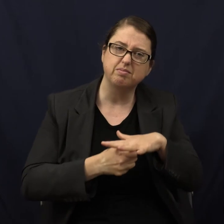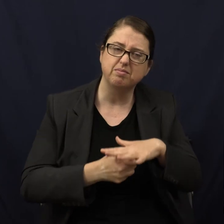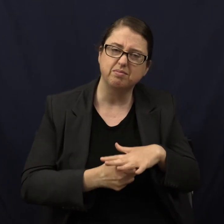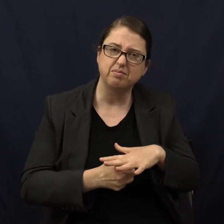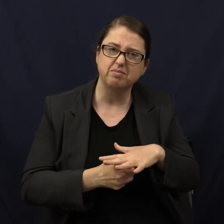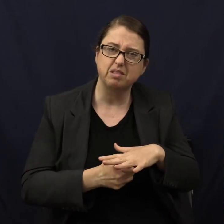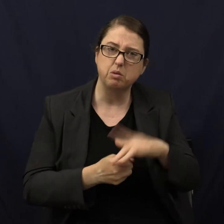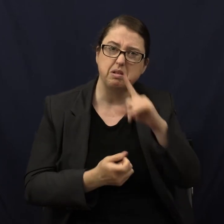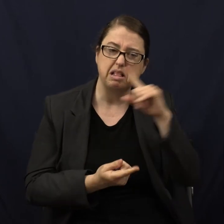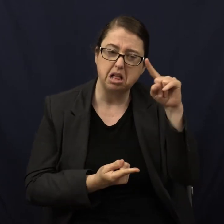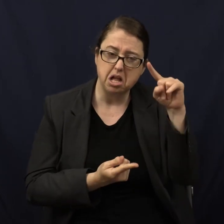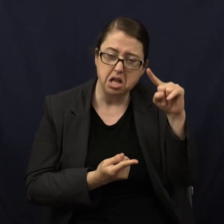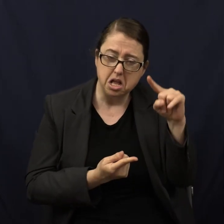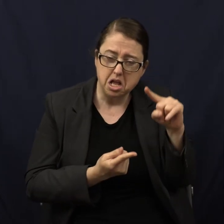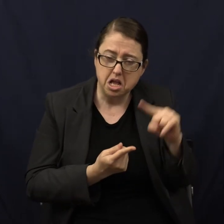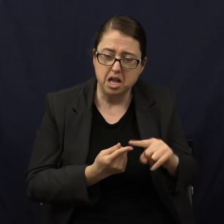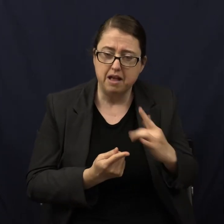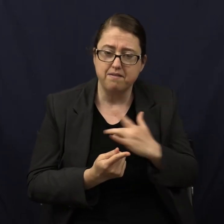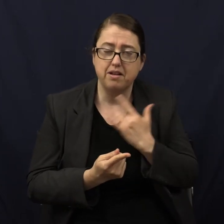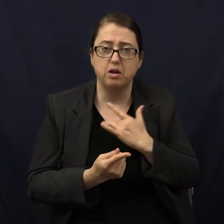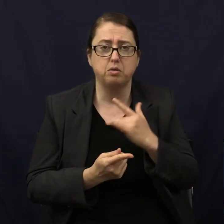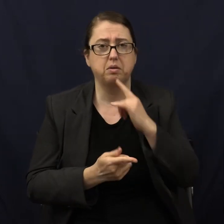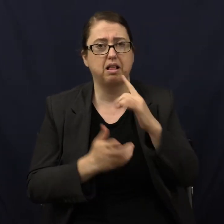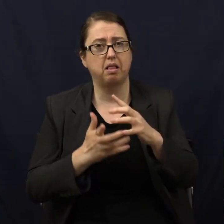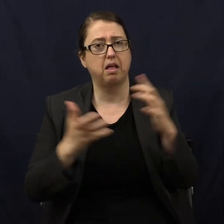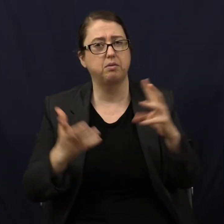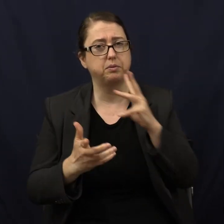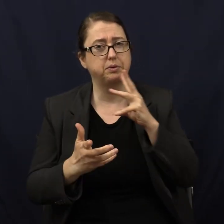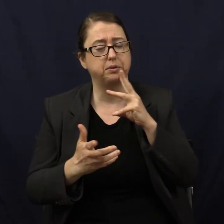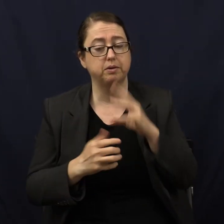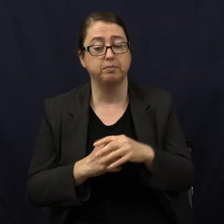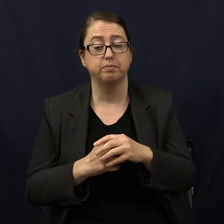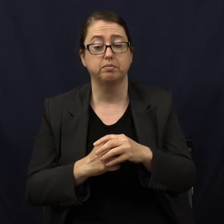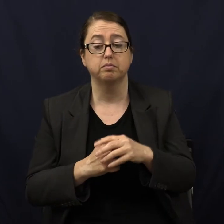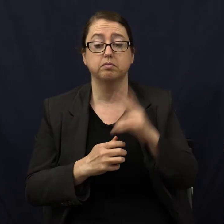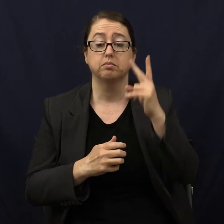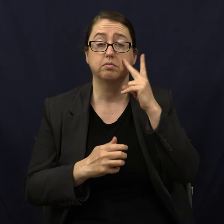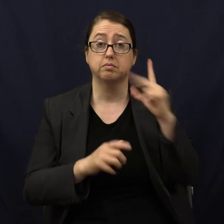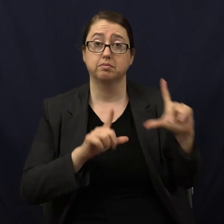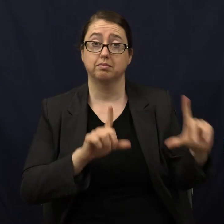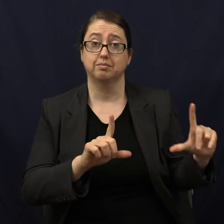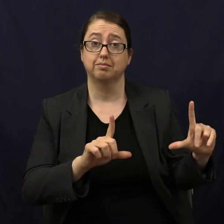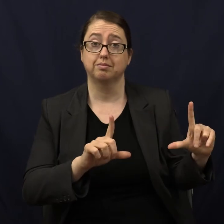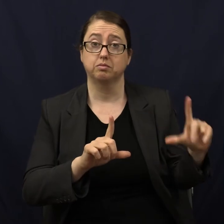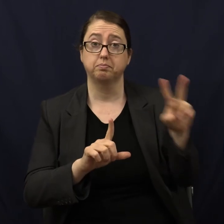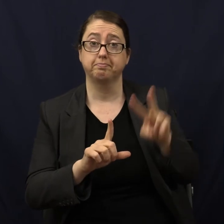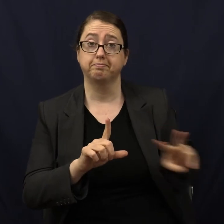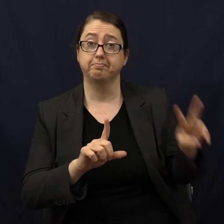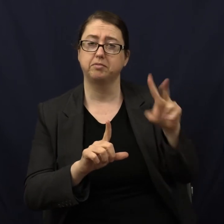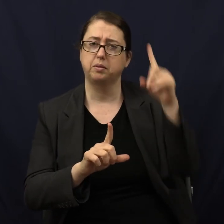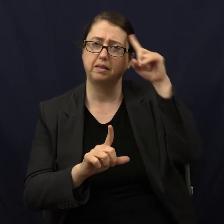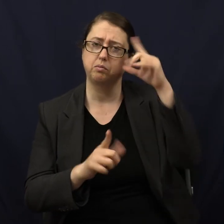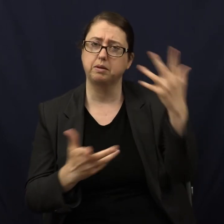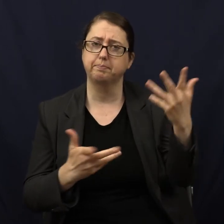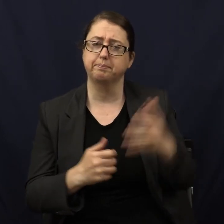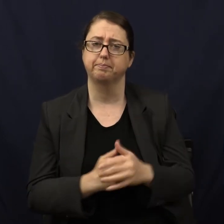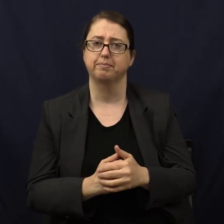more pressure. You'd be squished with that much pressure. So when you look at this slide, what's the first thing you think of?